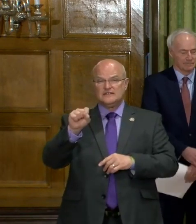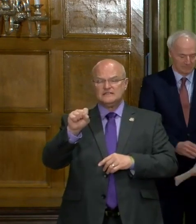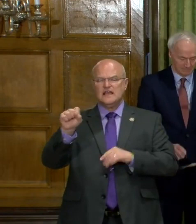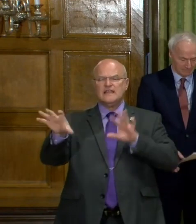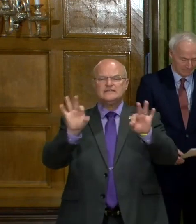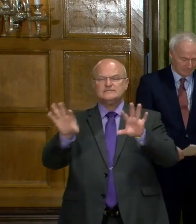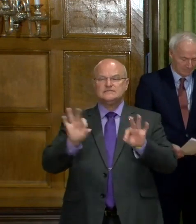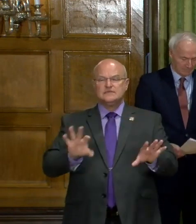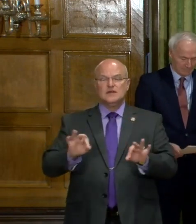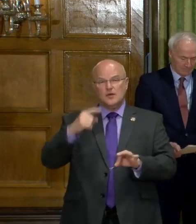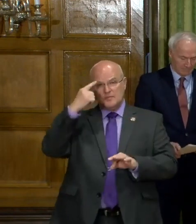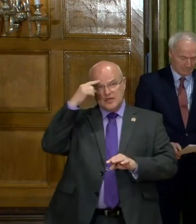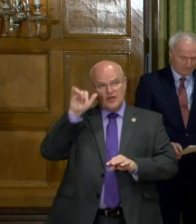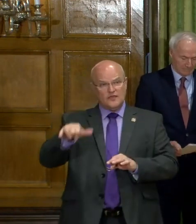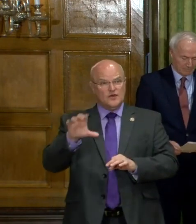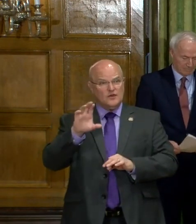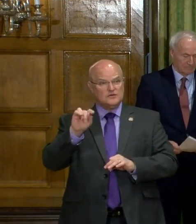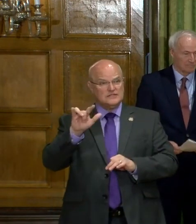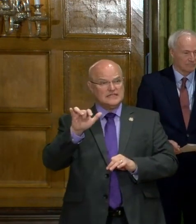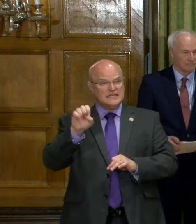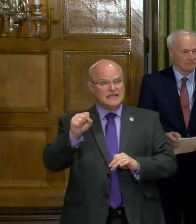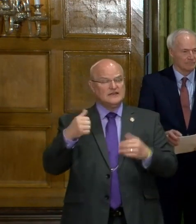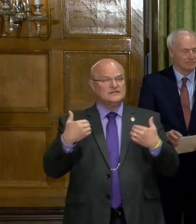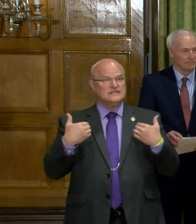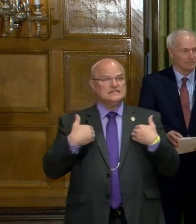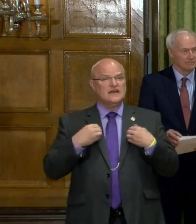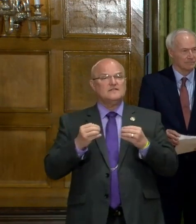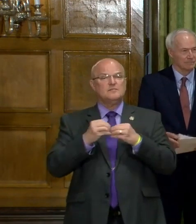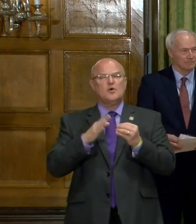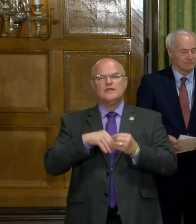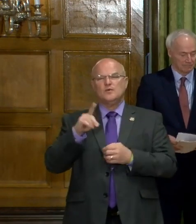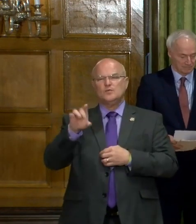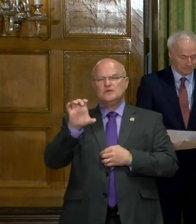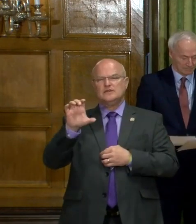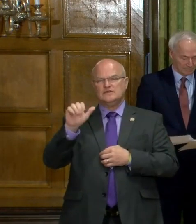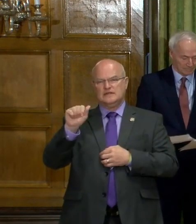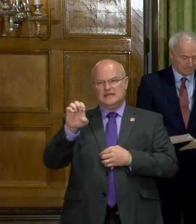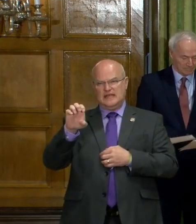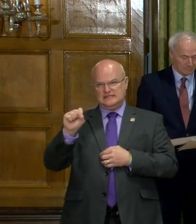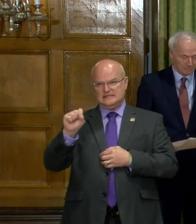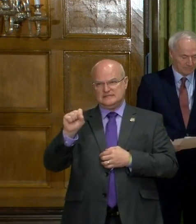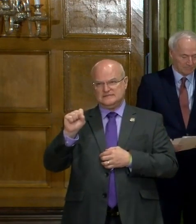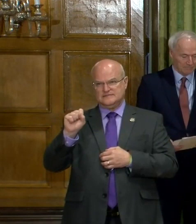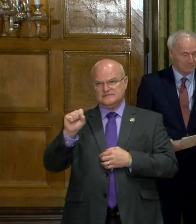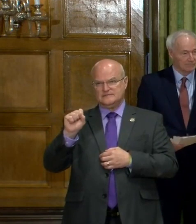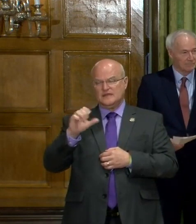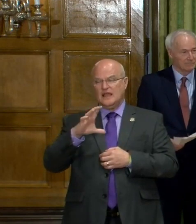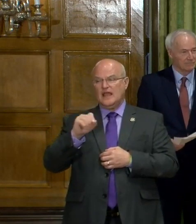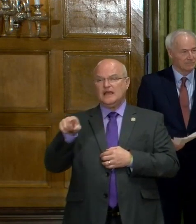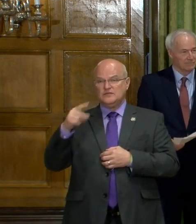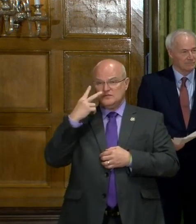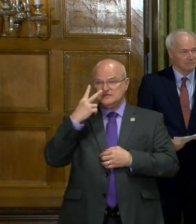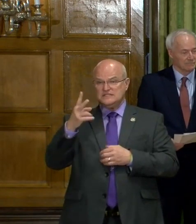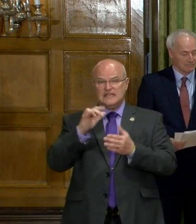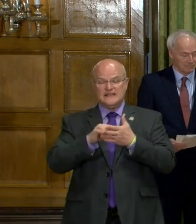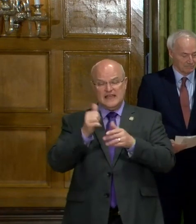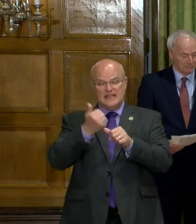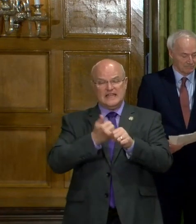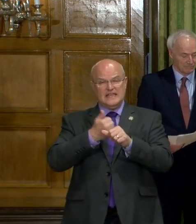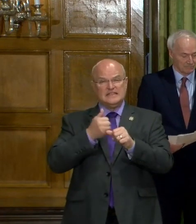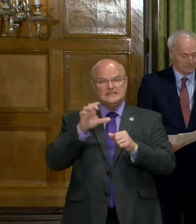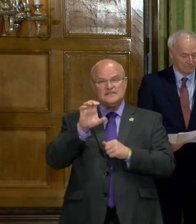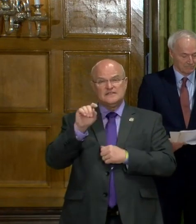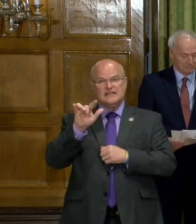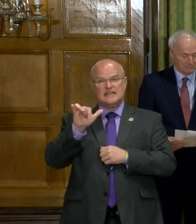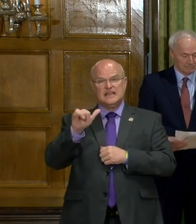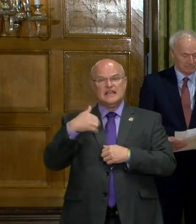selected because they're the ones that have more than 100 cases. And you can see that each of them